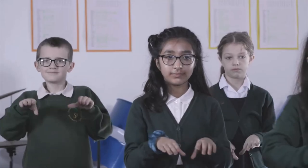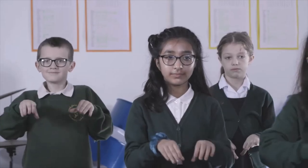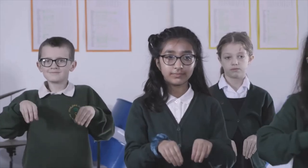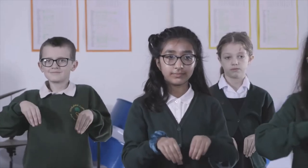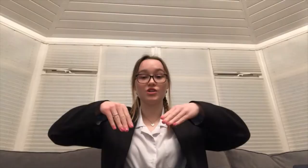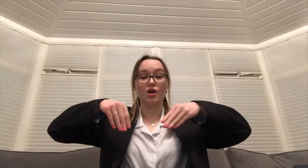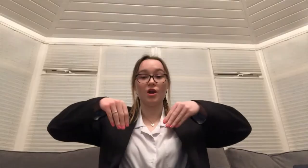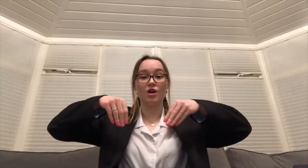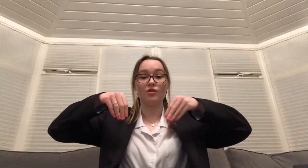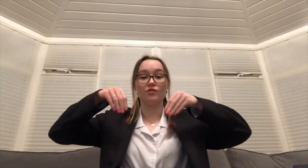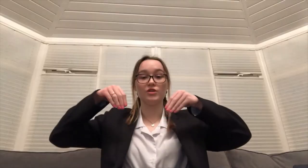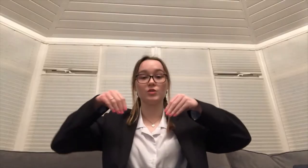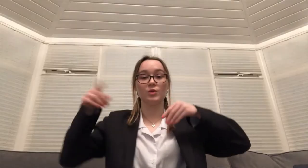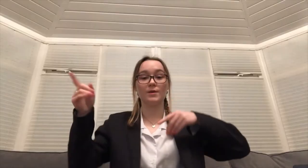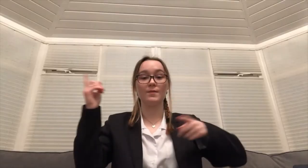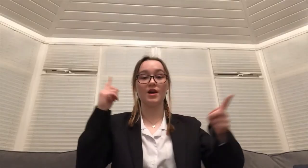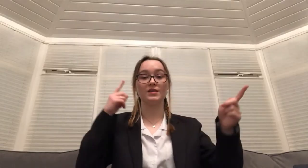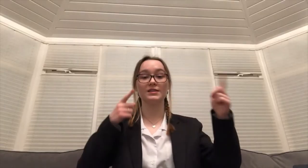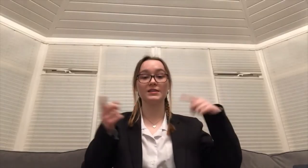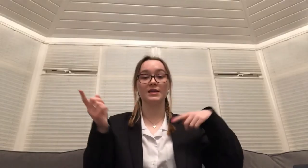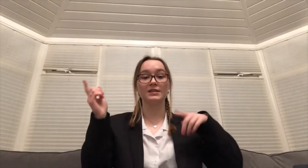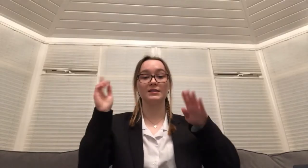Intolerance we must attack